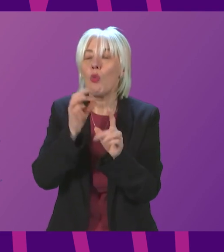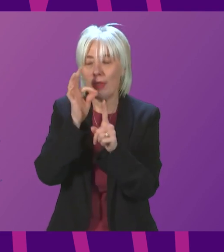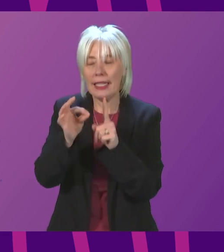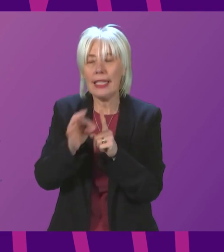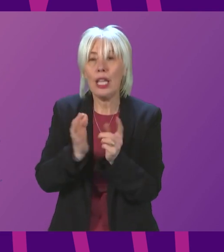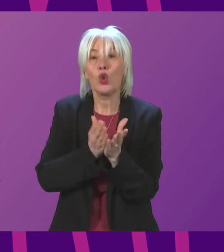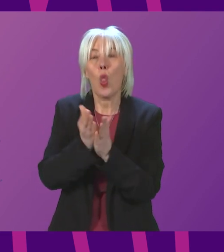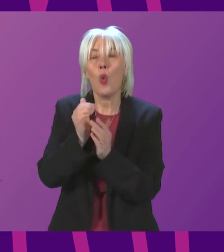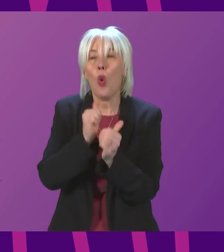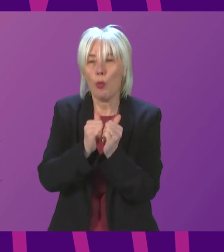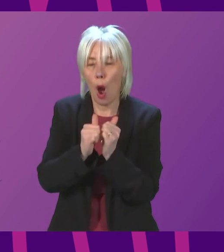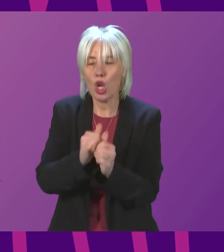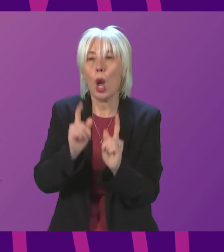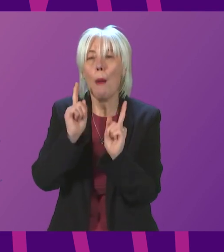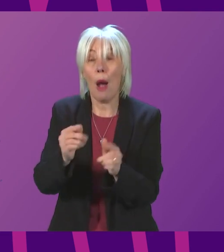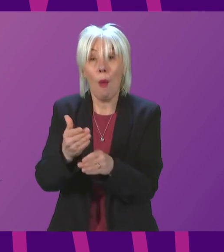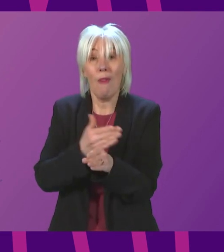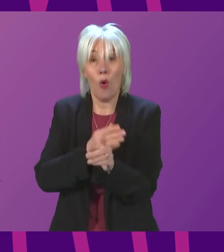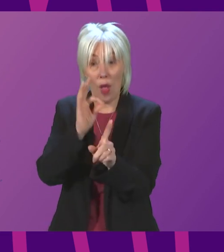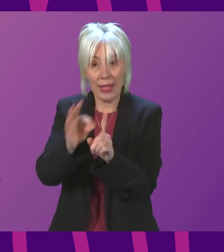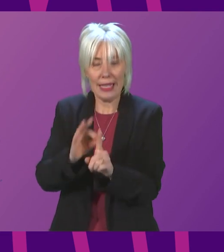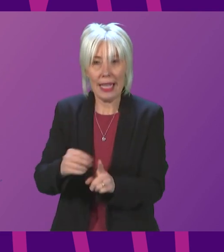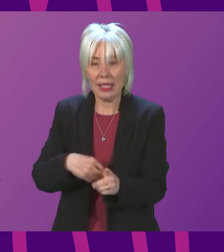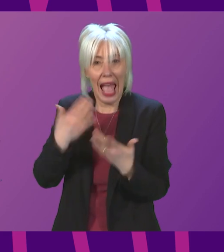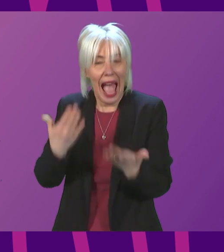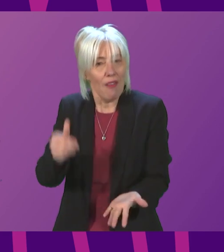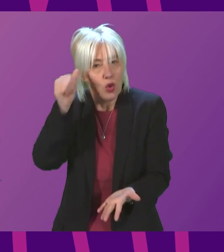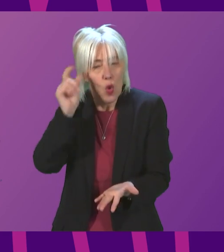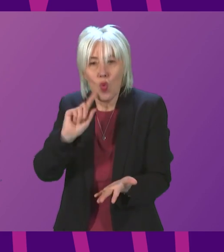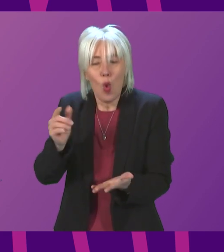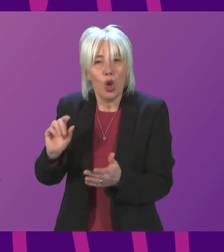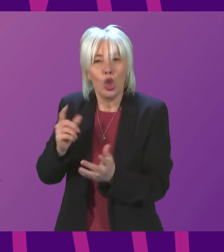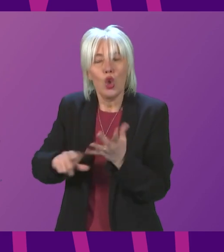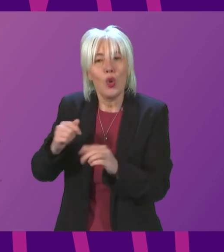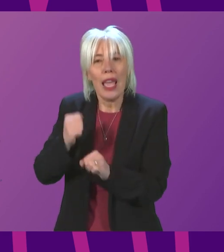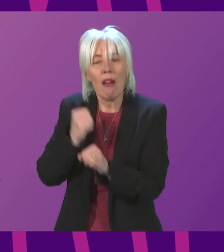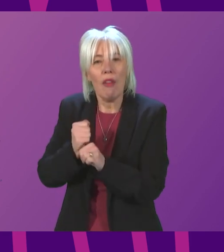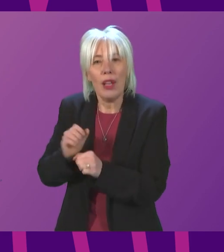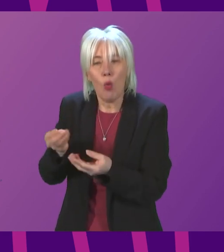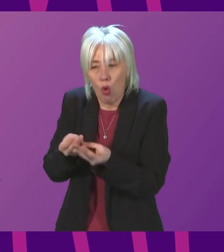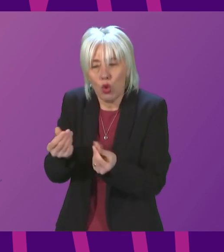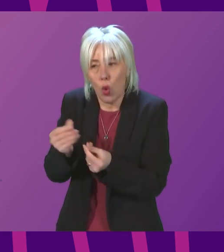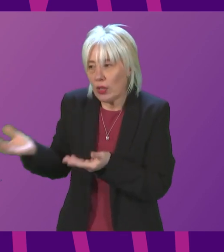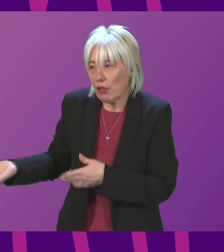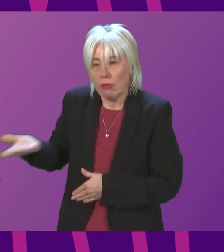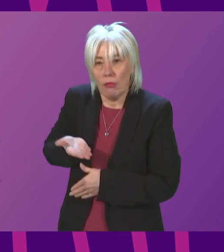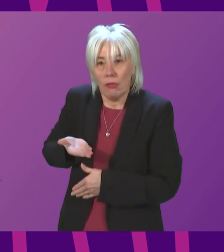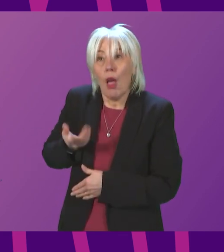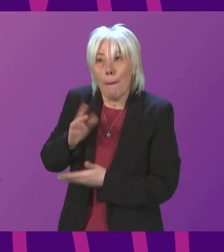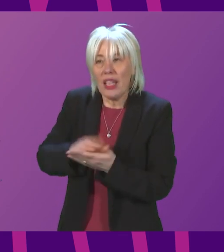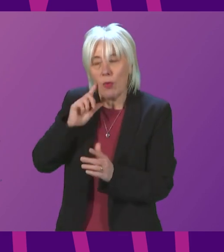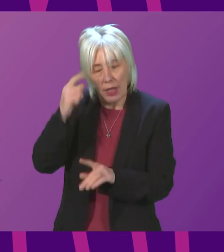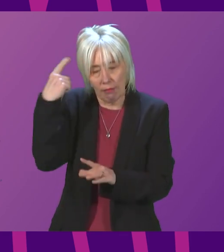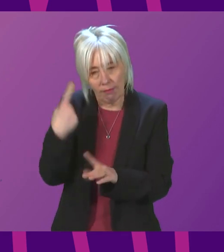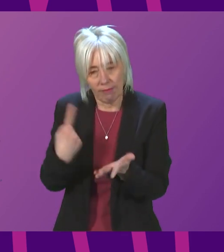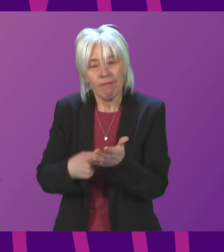set out that detail, we need to know, based on the decisions the UK Government will take, what resources are available to support that. But the assurance